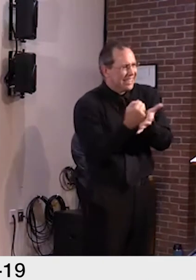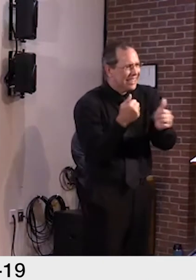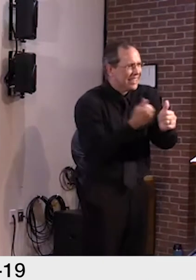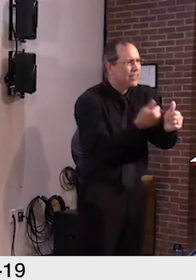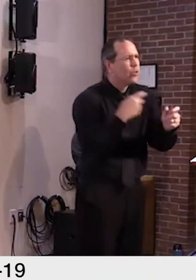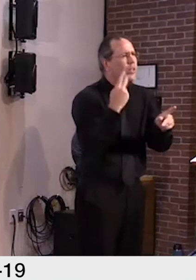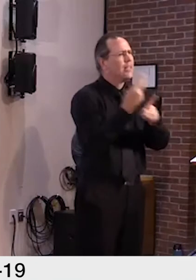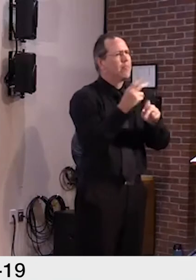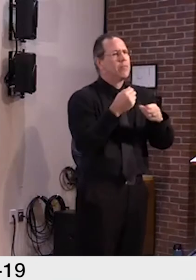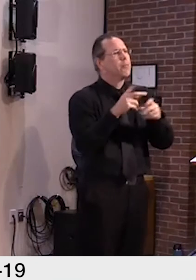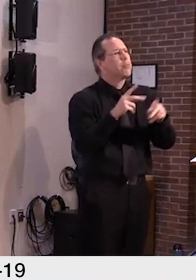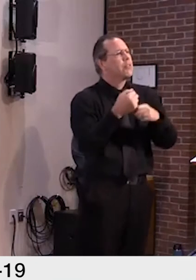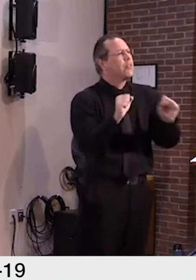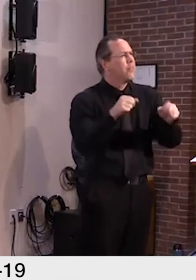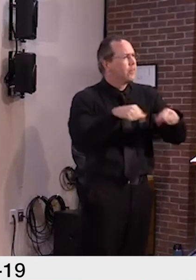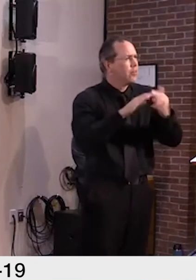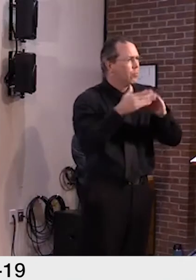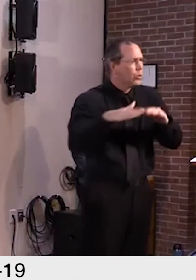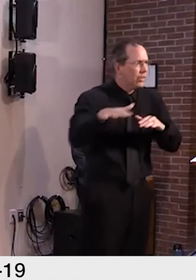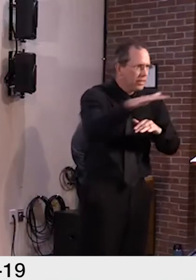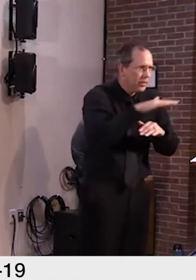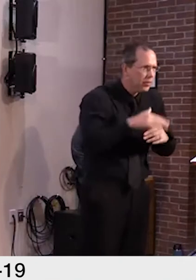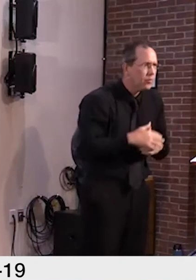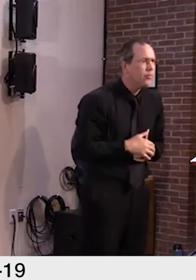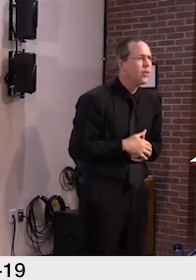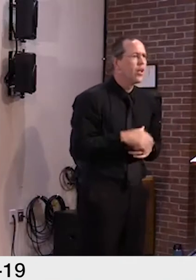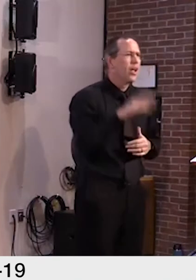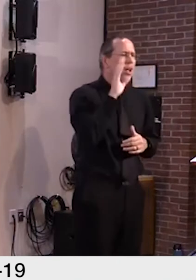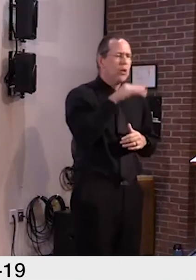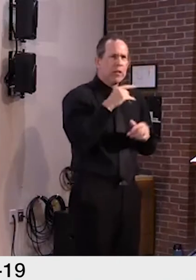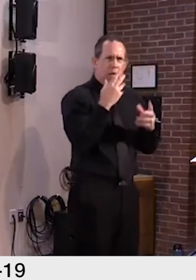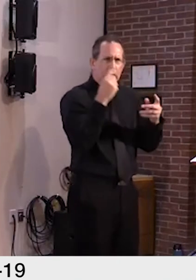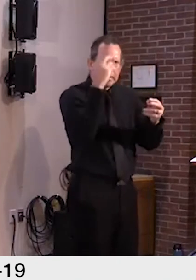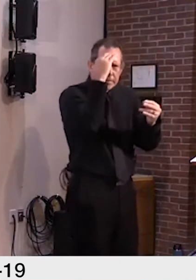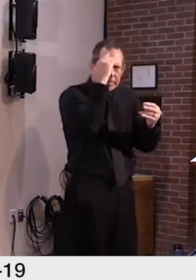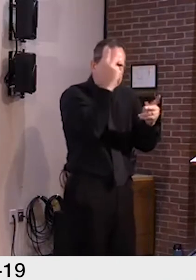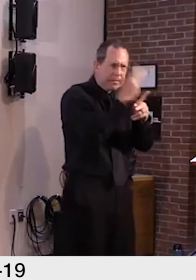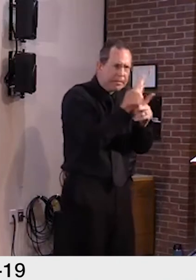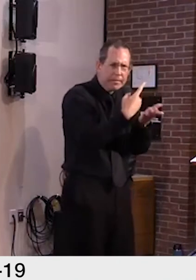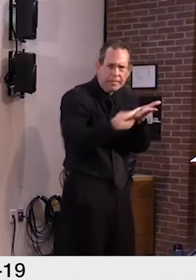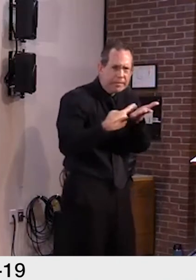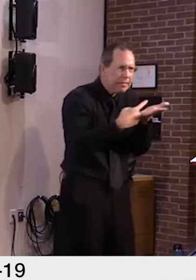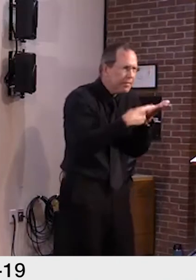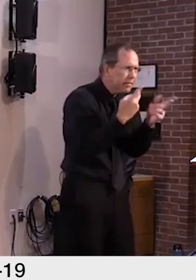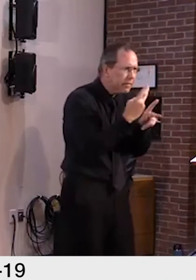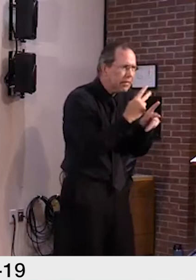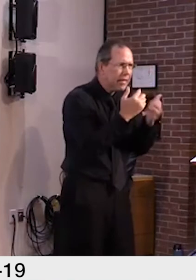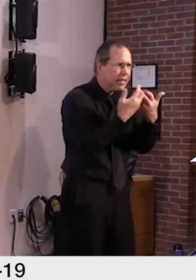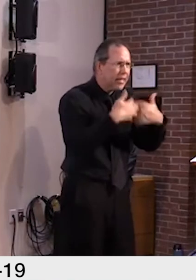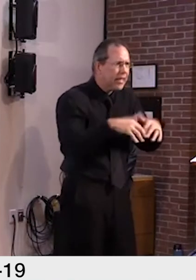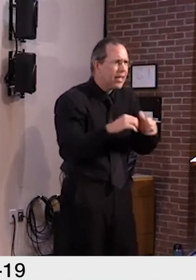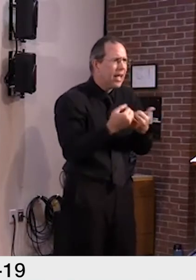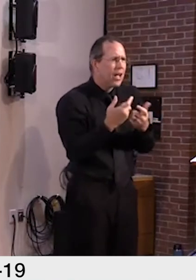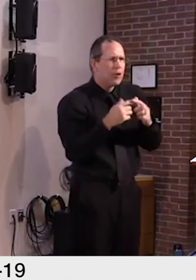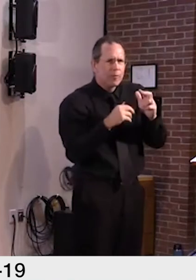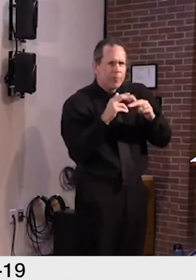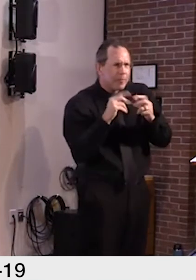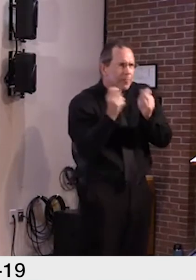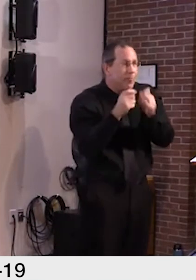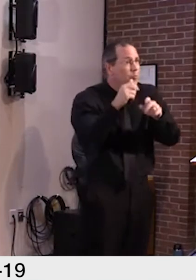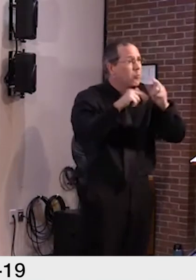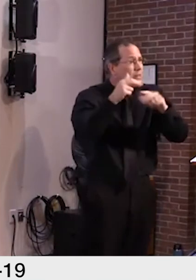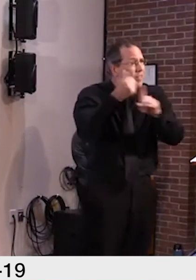logistical to address operational areas such as instructional schedules, modifications to facilities, and communication